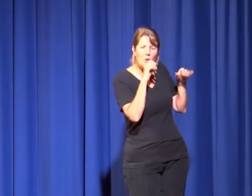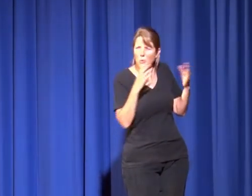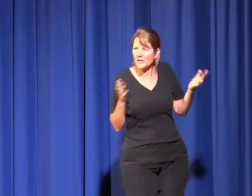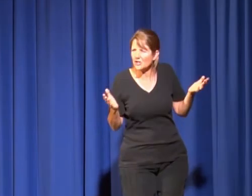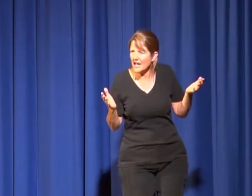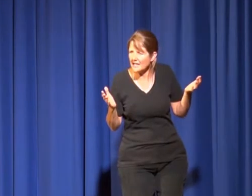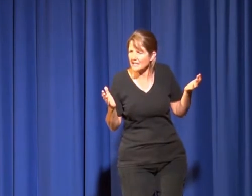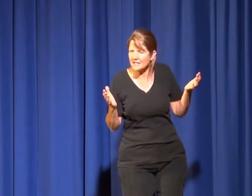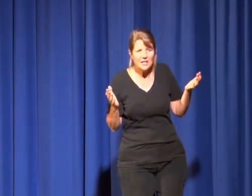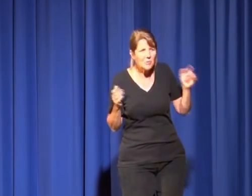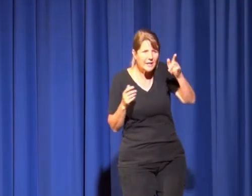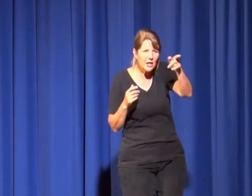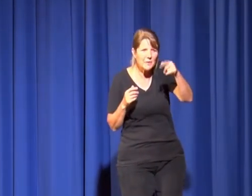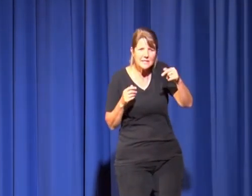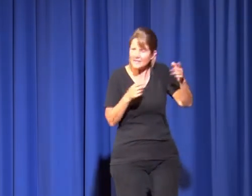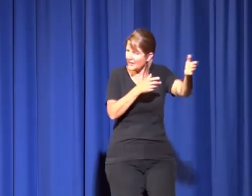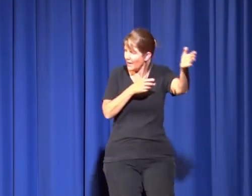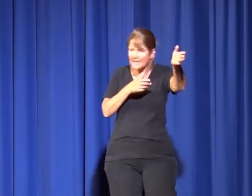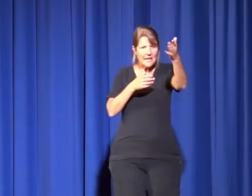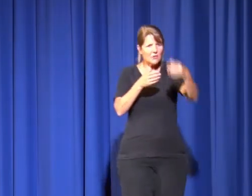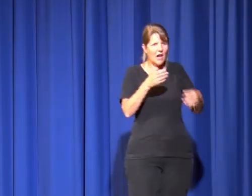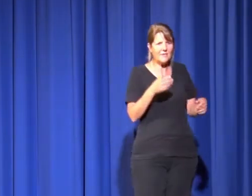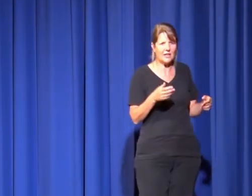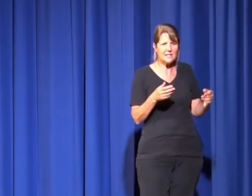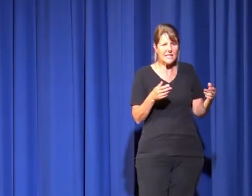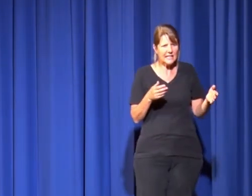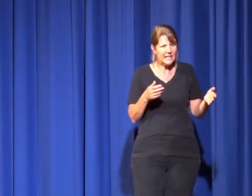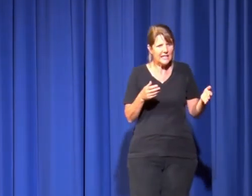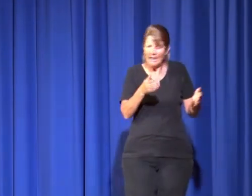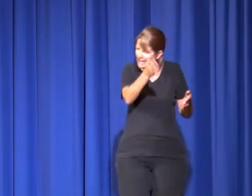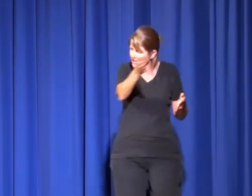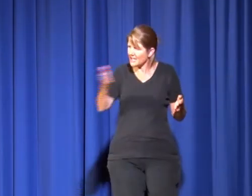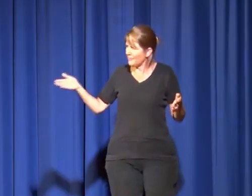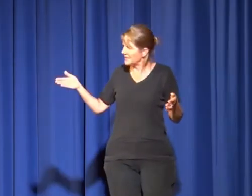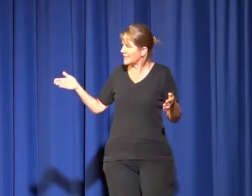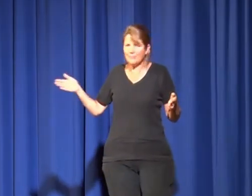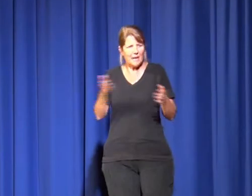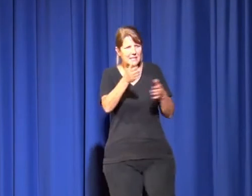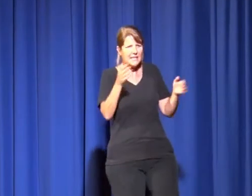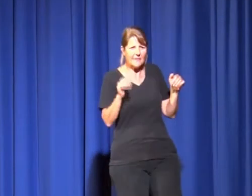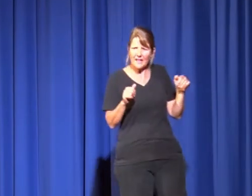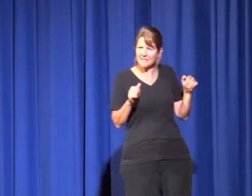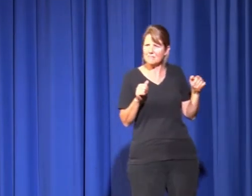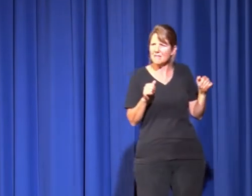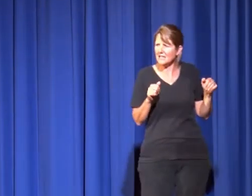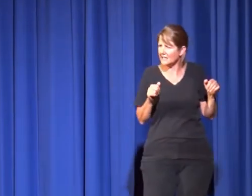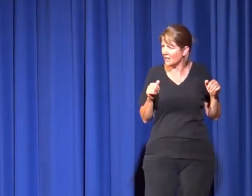What are the chances? What a coincidence there. He's not driving on the subway and he just happens to come past here. That's amazing.